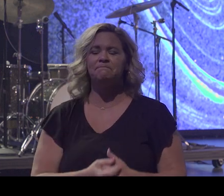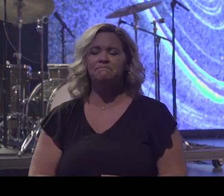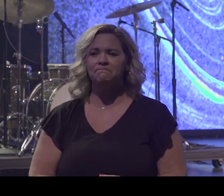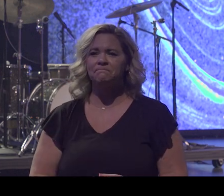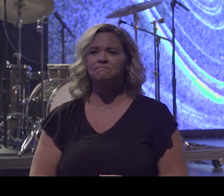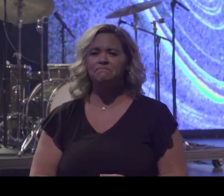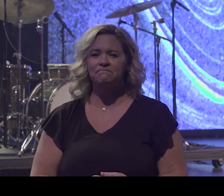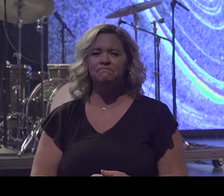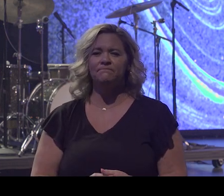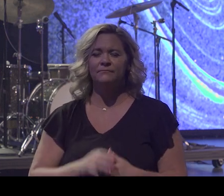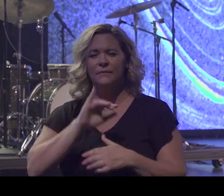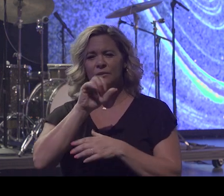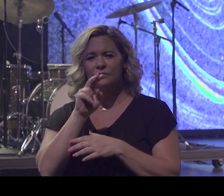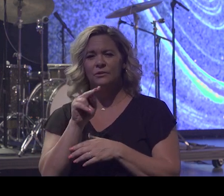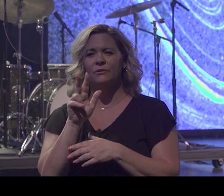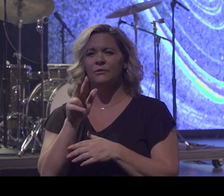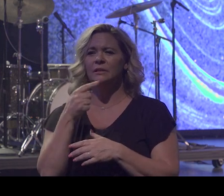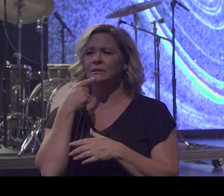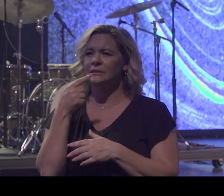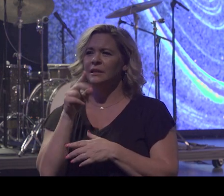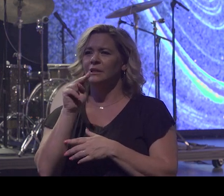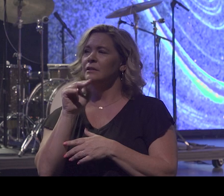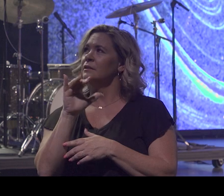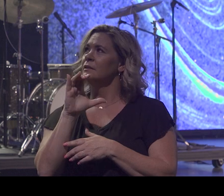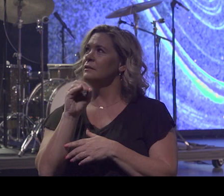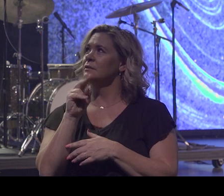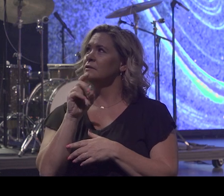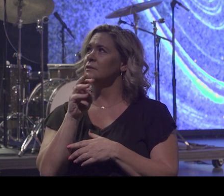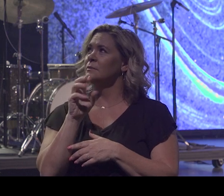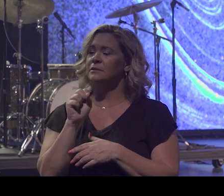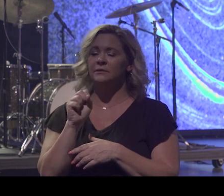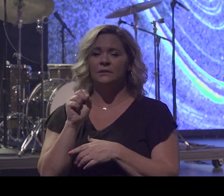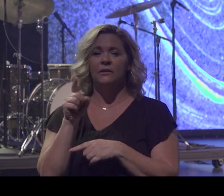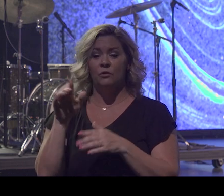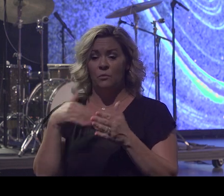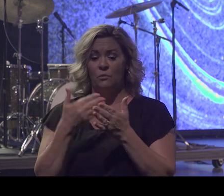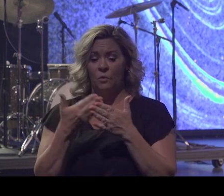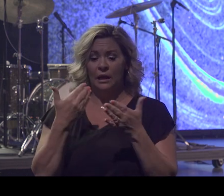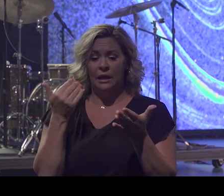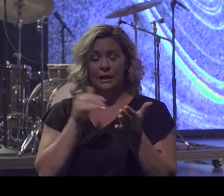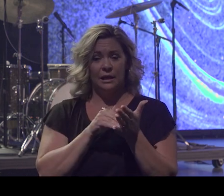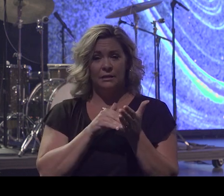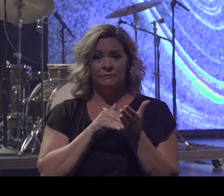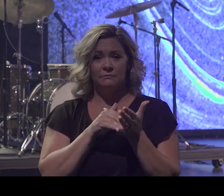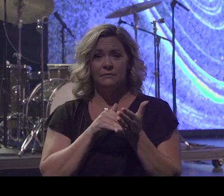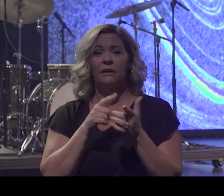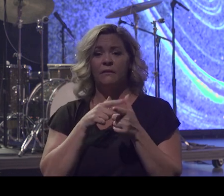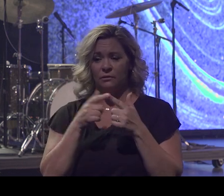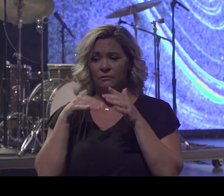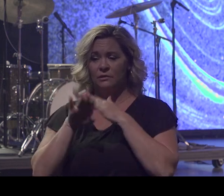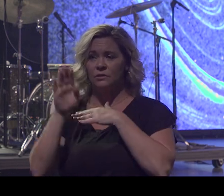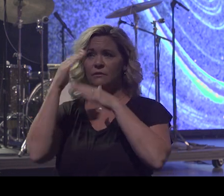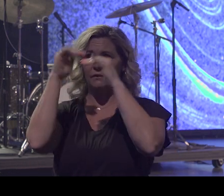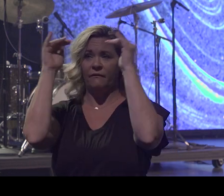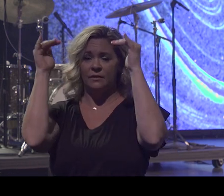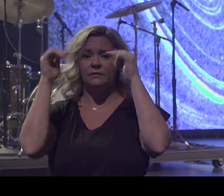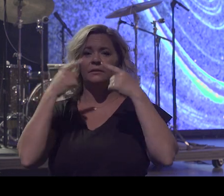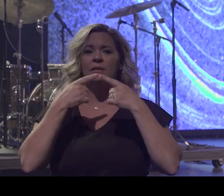John 3, telling Nicodemus, lest one is born again and cannot enter into the kingdom of heaven. John 4, telling the woman at the well about her five